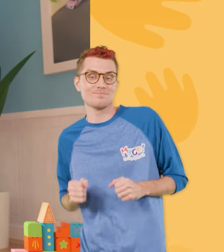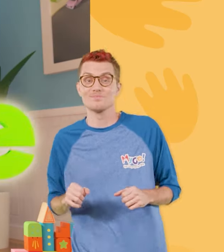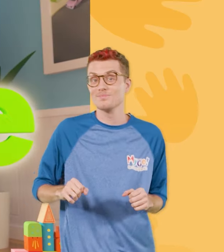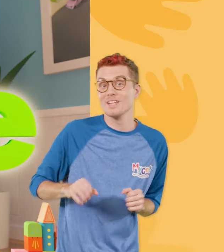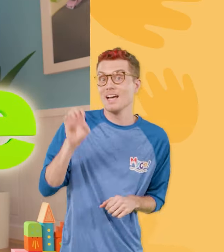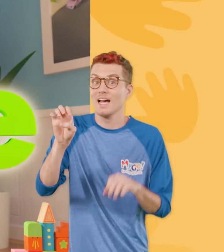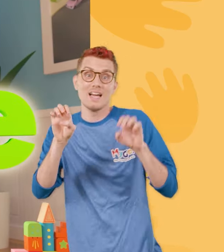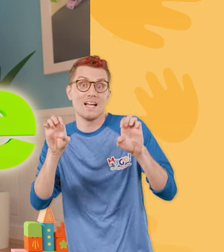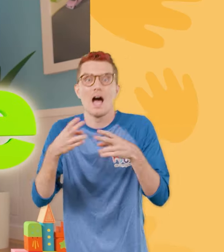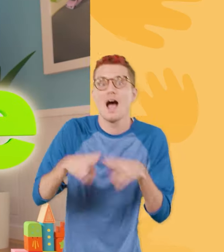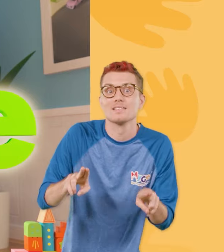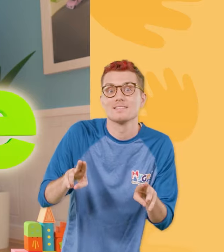E, E, Egg